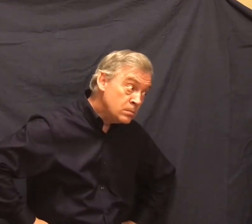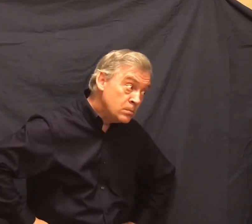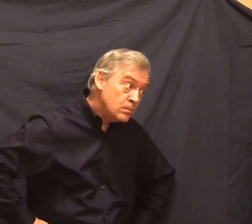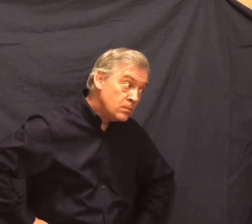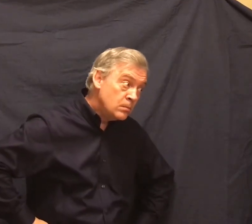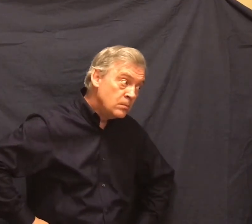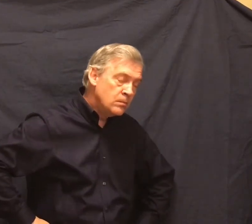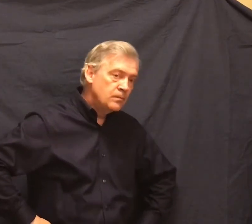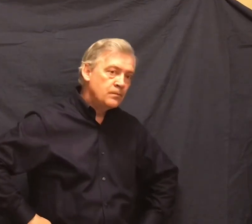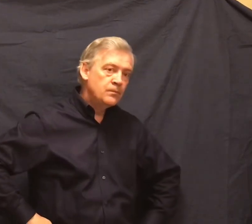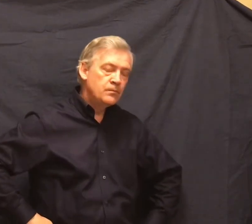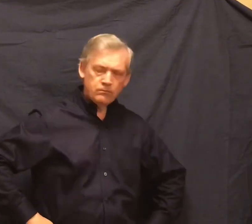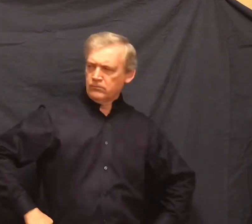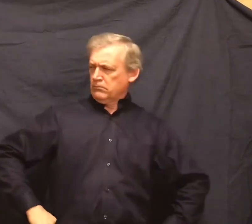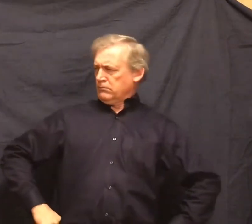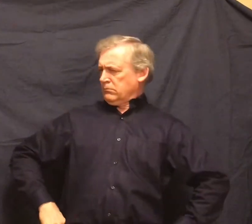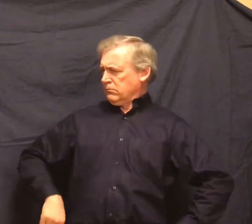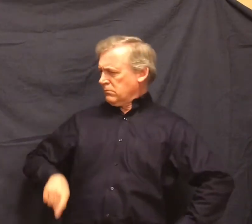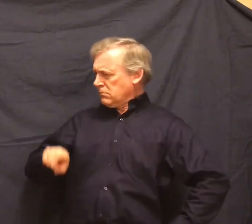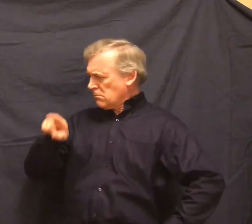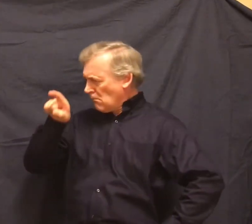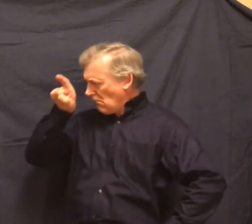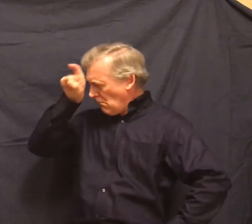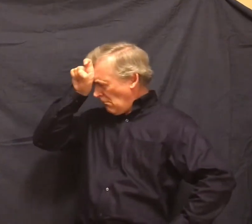Lenny looked puzzled. Like I done in weed?